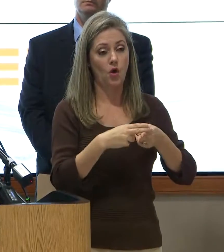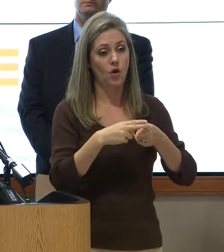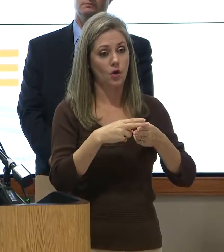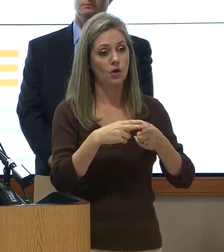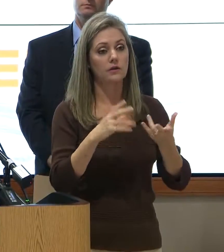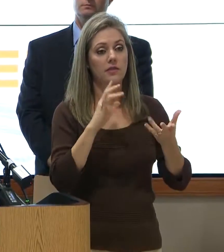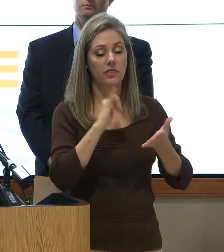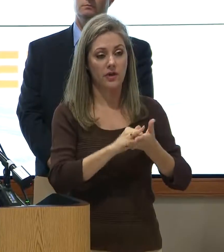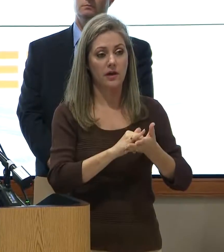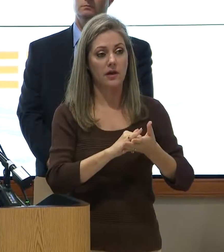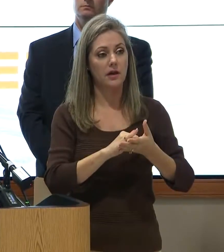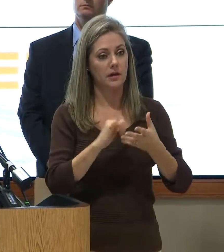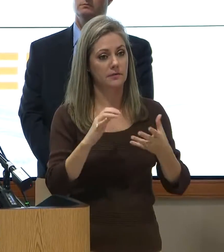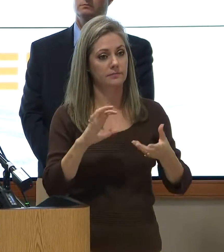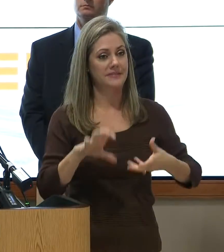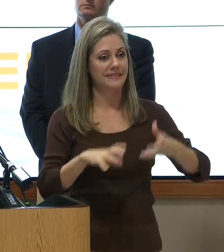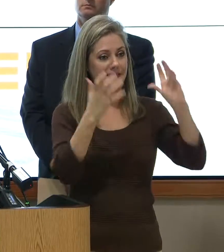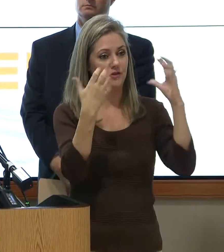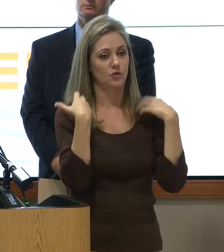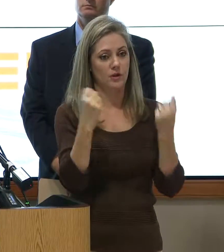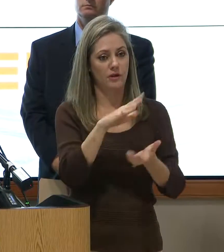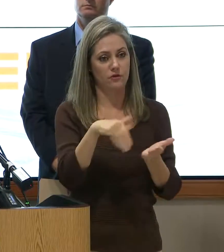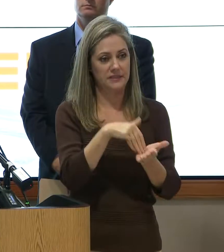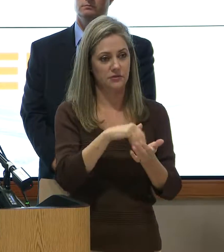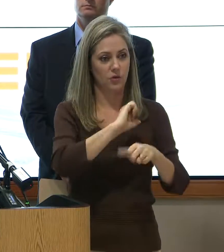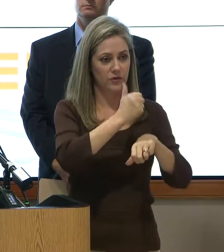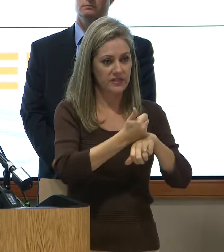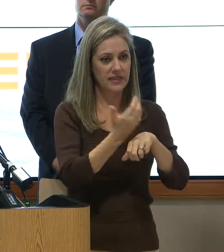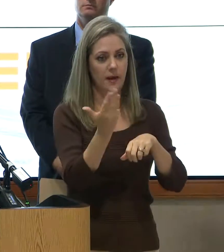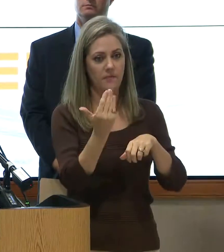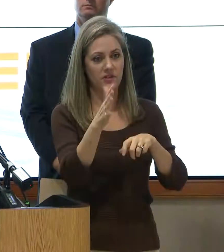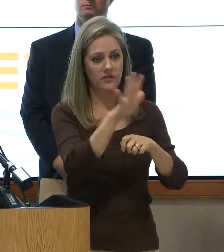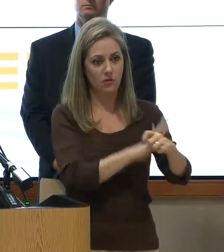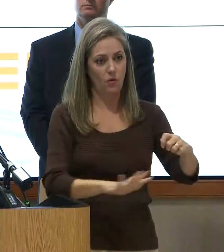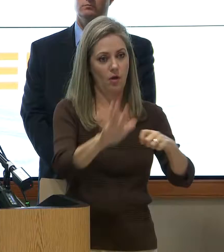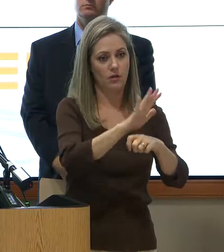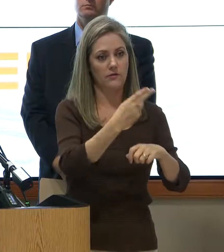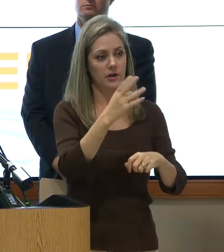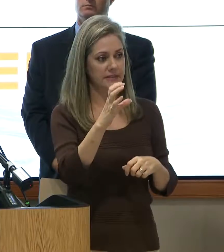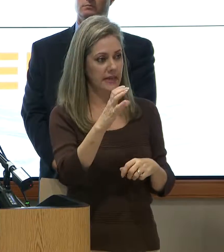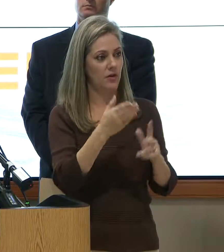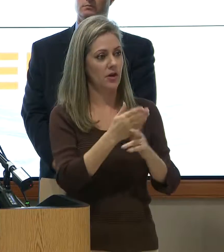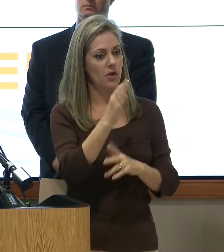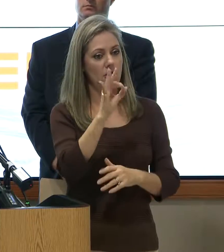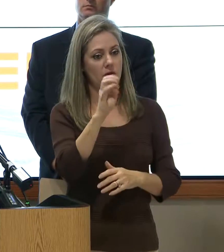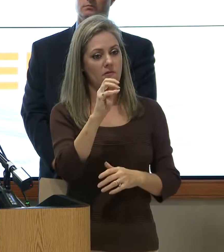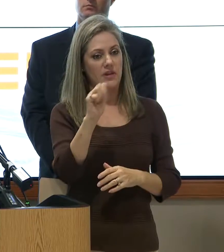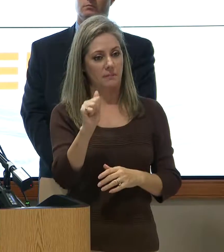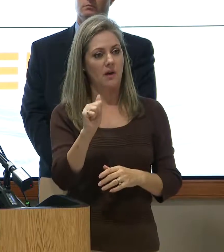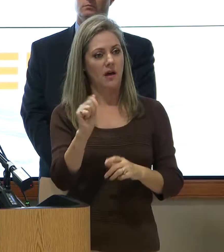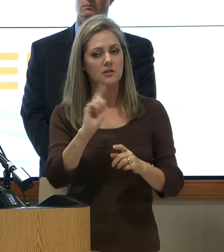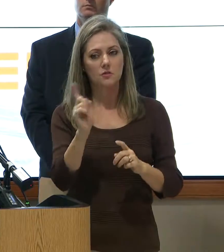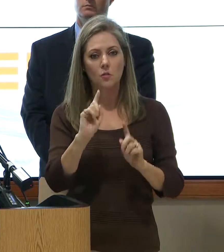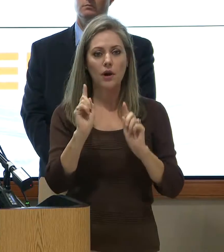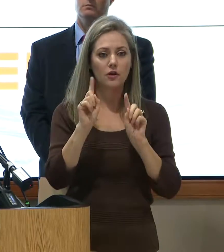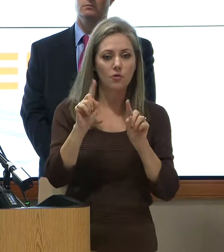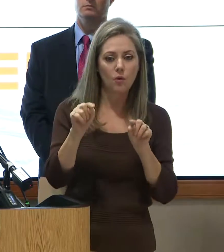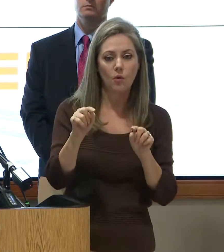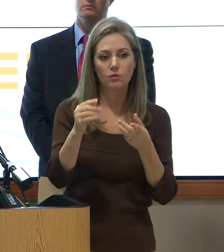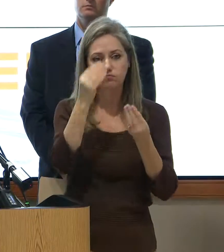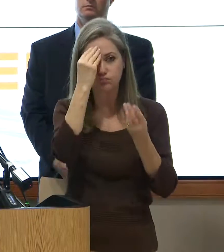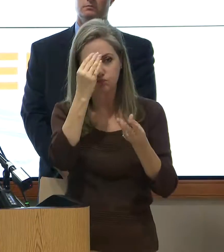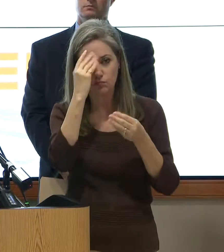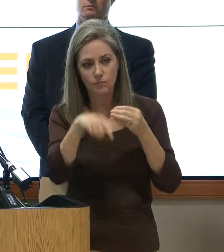recovery centers. There are 15 set up across Harris County. By FEMA, that's where you go to get all the information